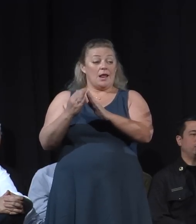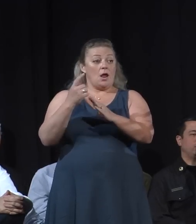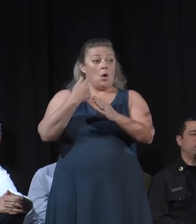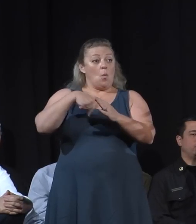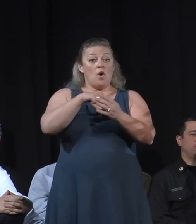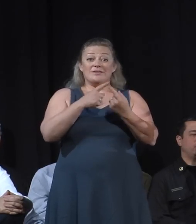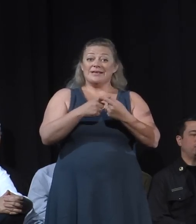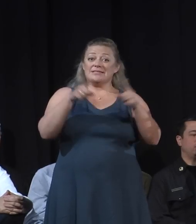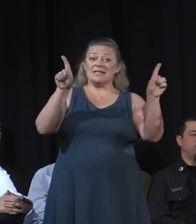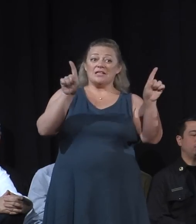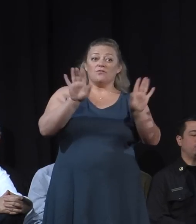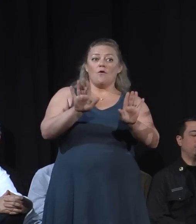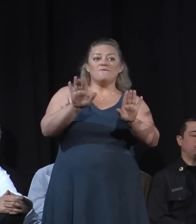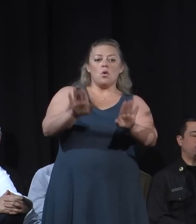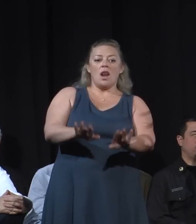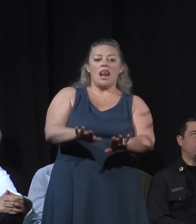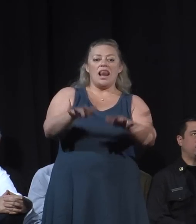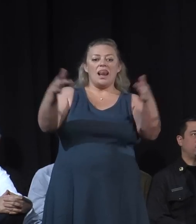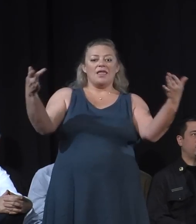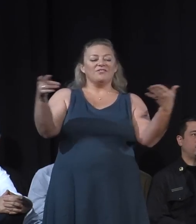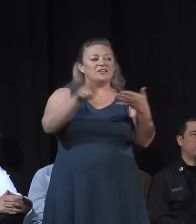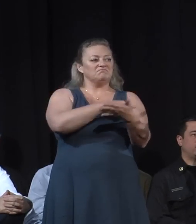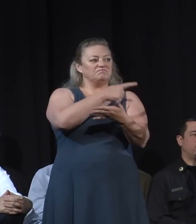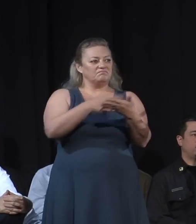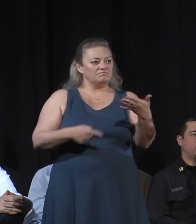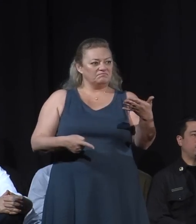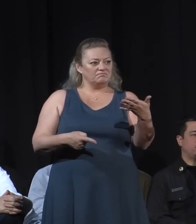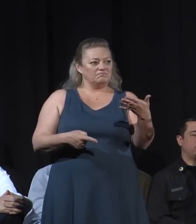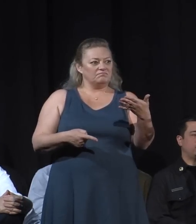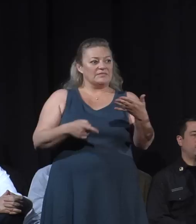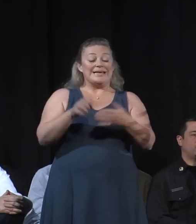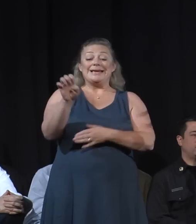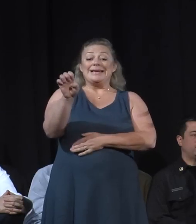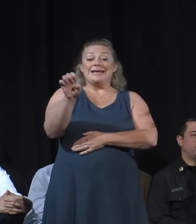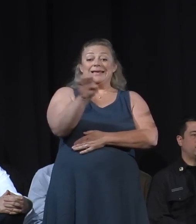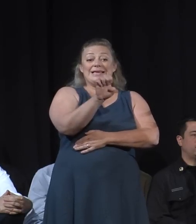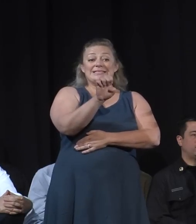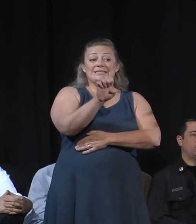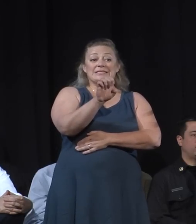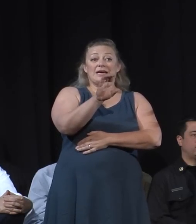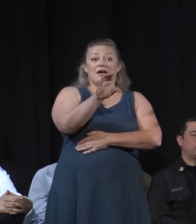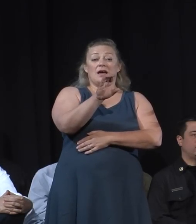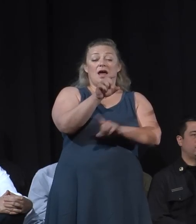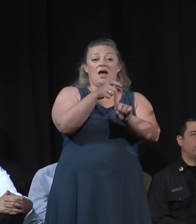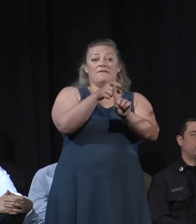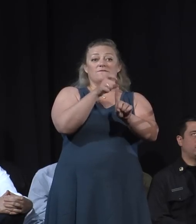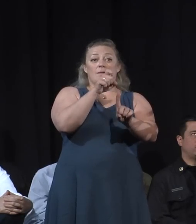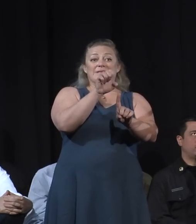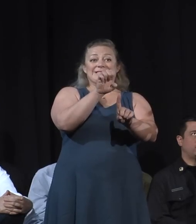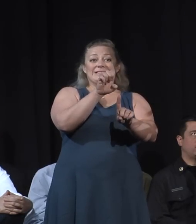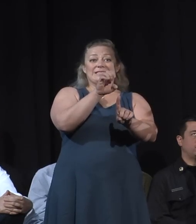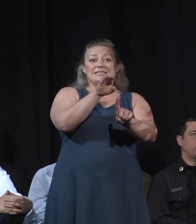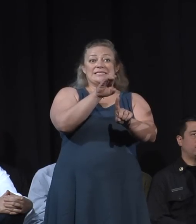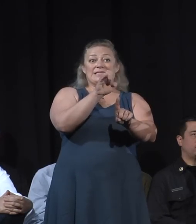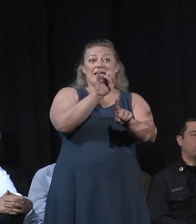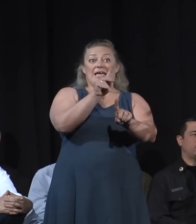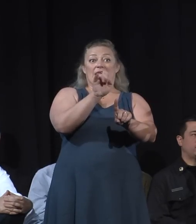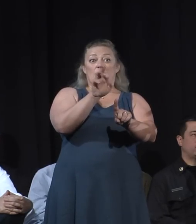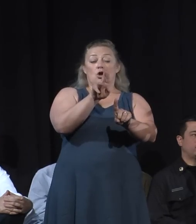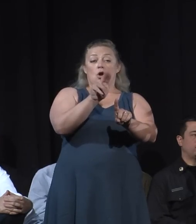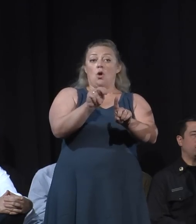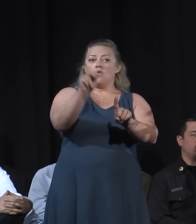for the majority of the city except for the area east of Cedar, north of Poli, and north of Foothill.